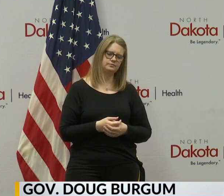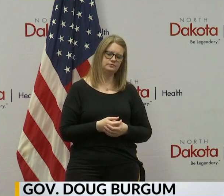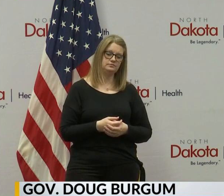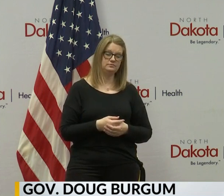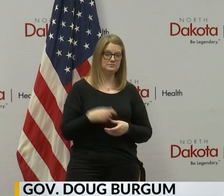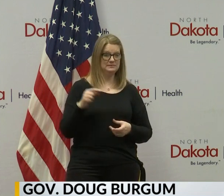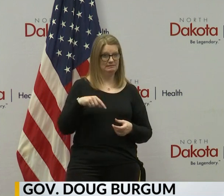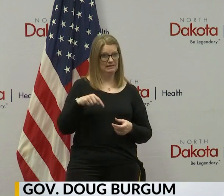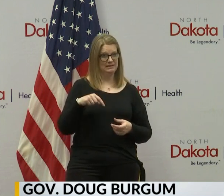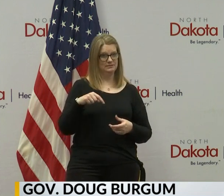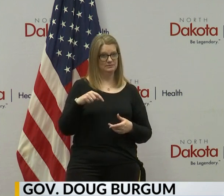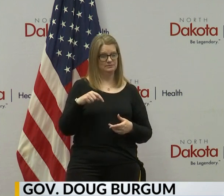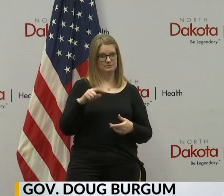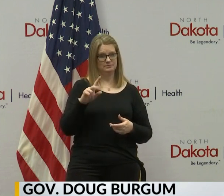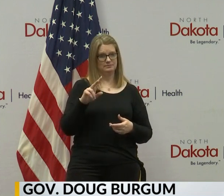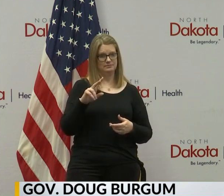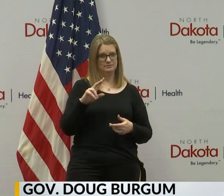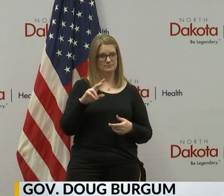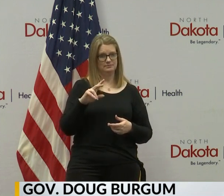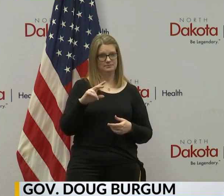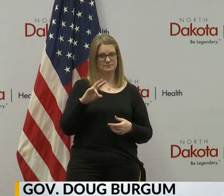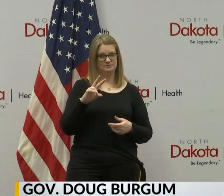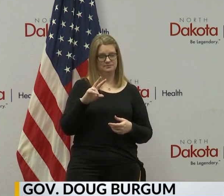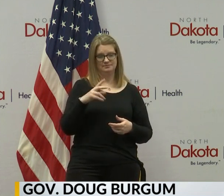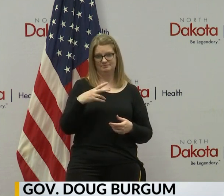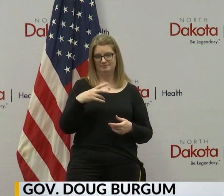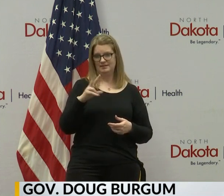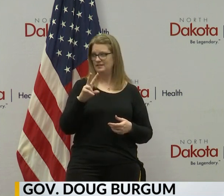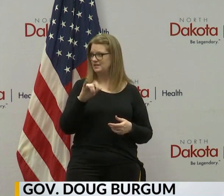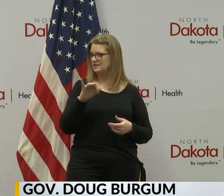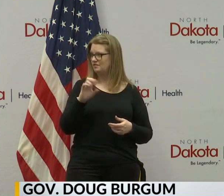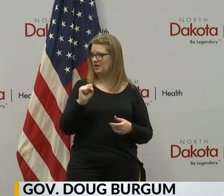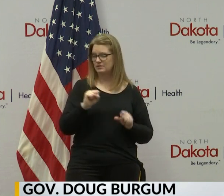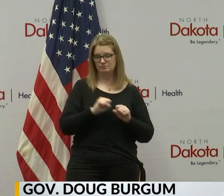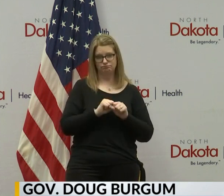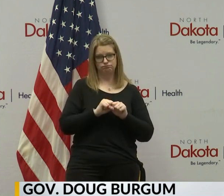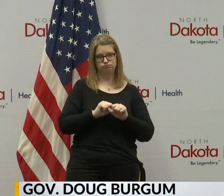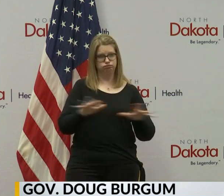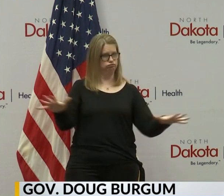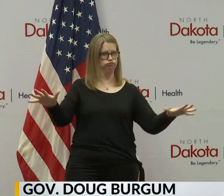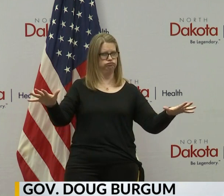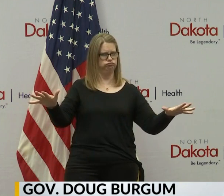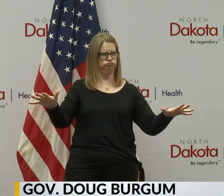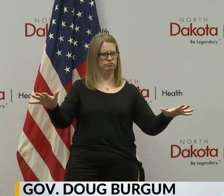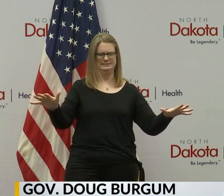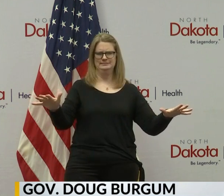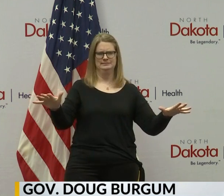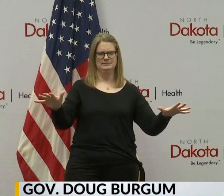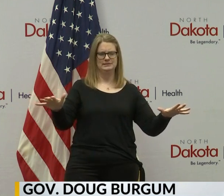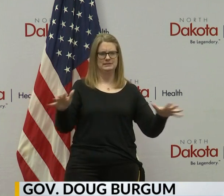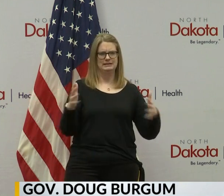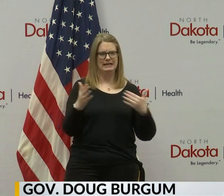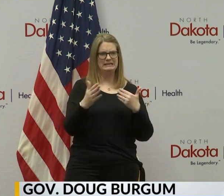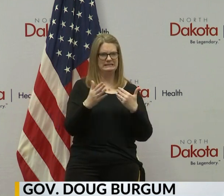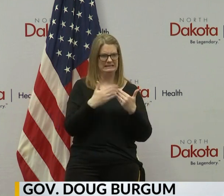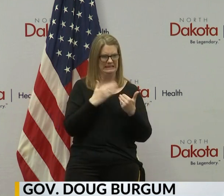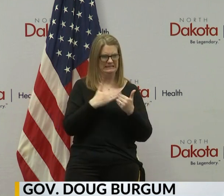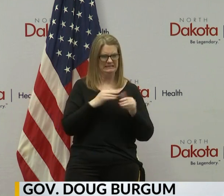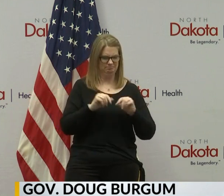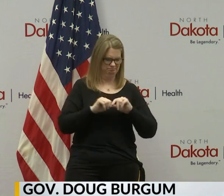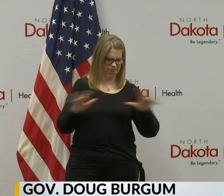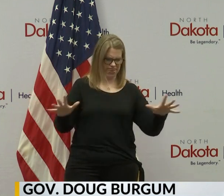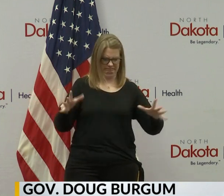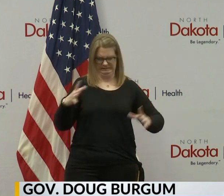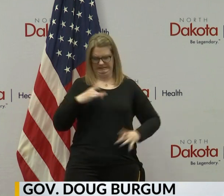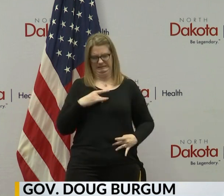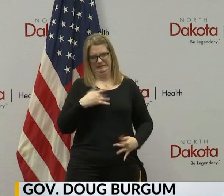contagious, you know, highly contagious disease that is spread very easily and